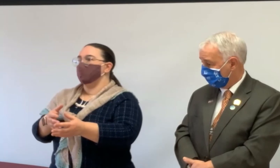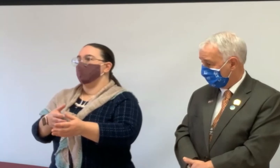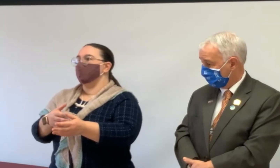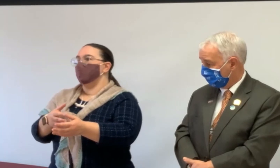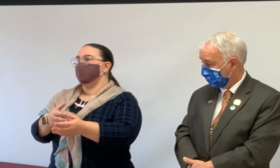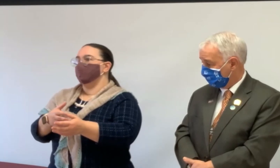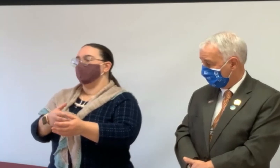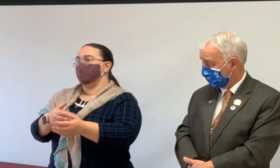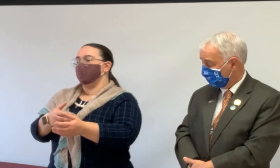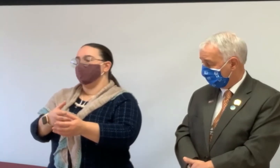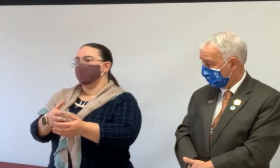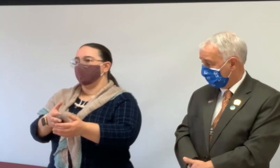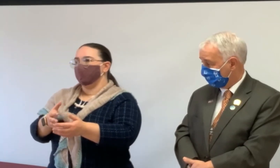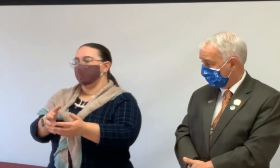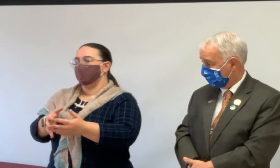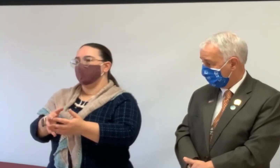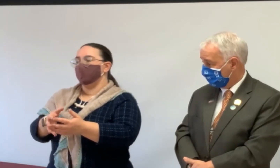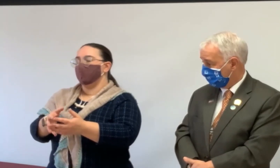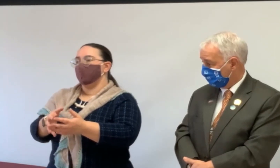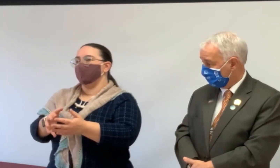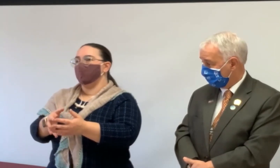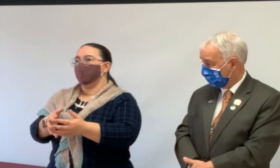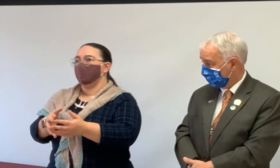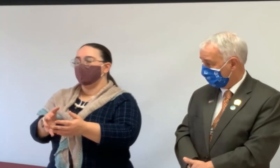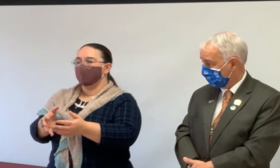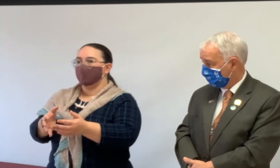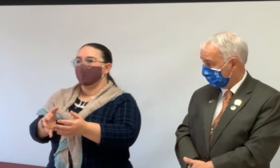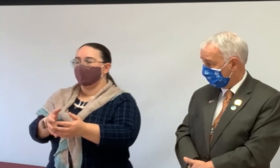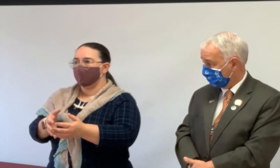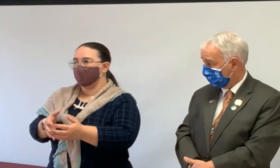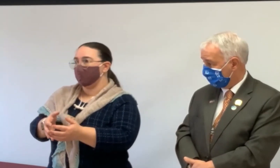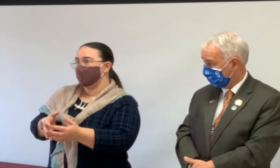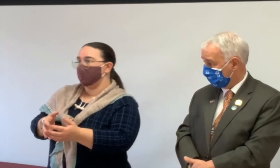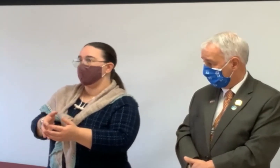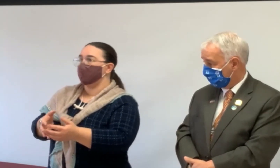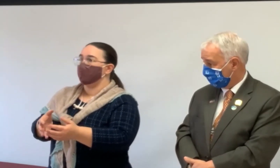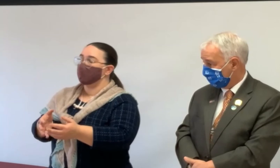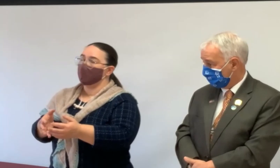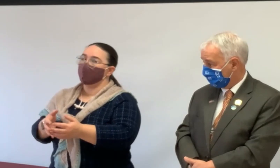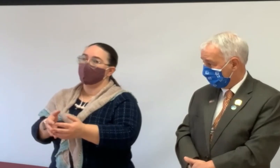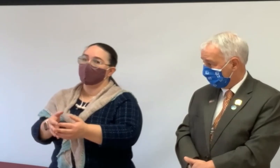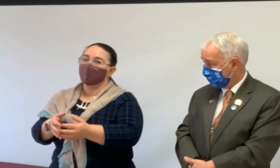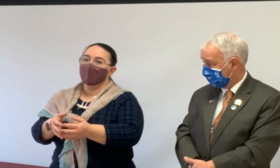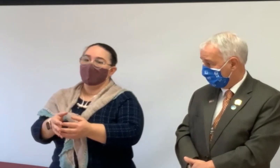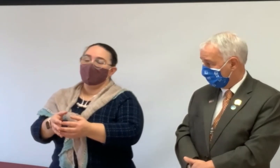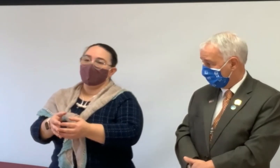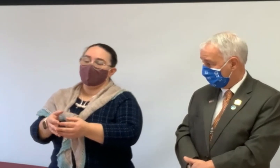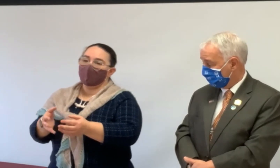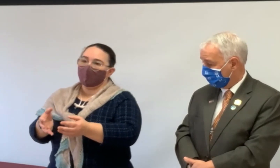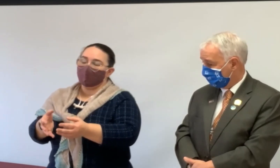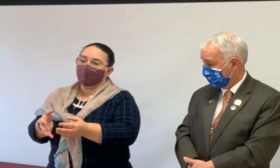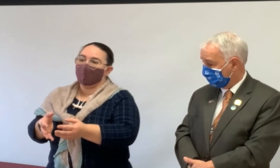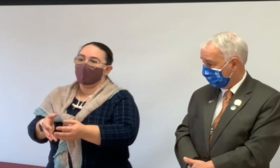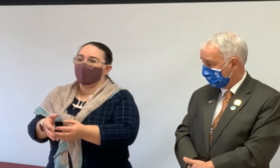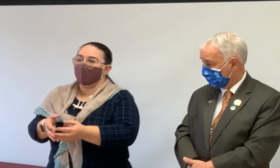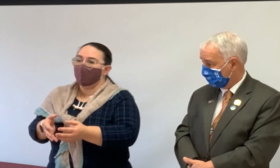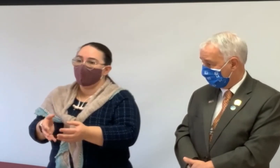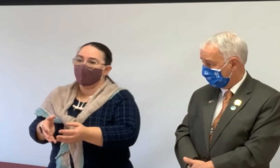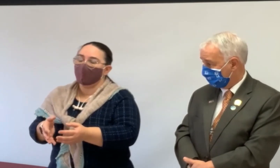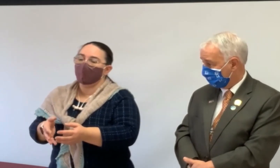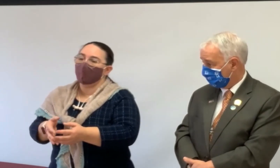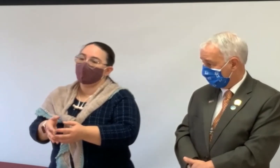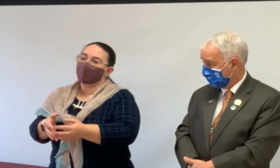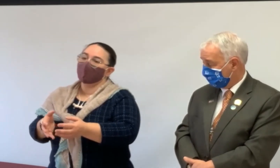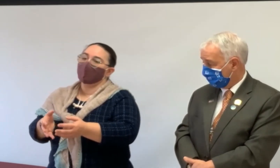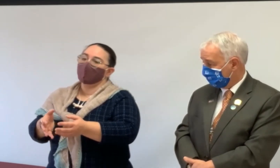situation. A lot of other realtors, if a property's not in such good condition or the seller is, they perceive to be more